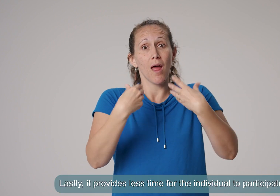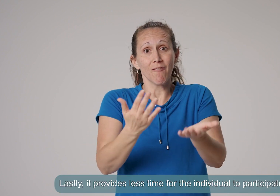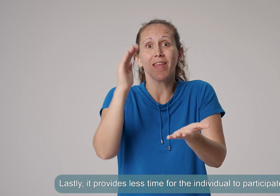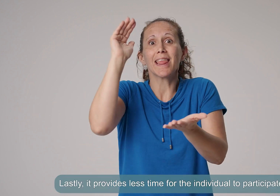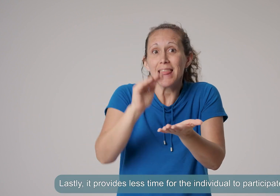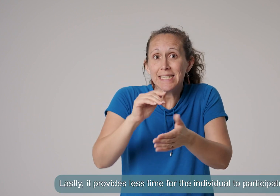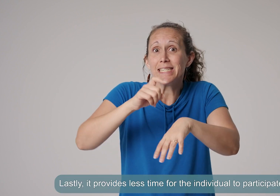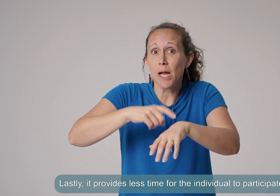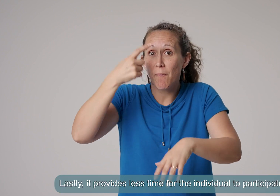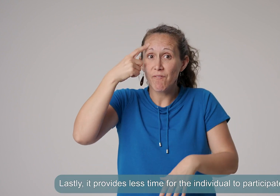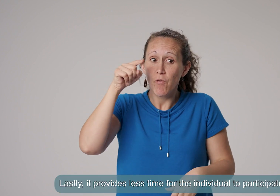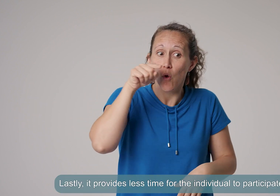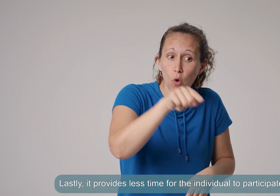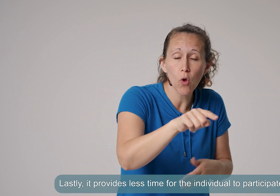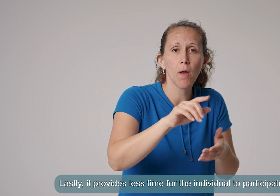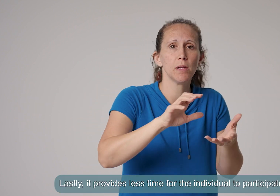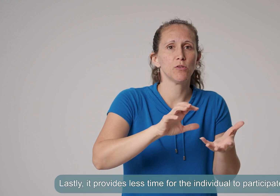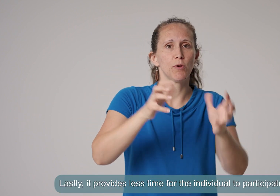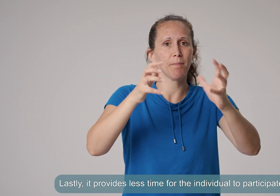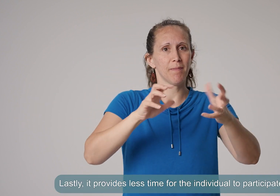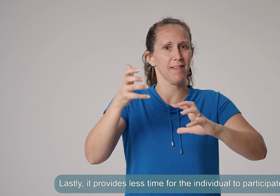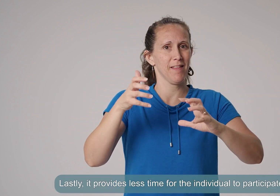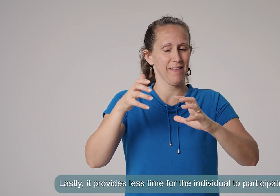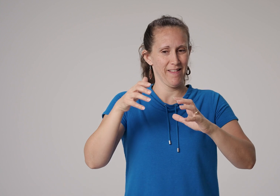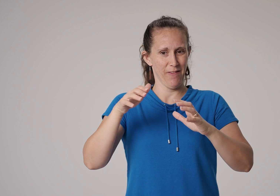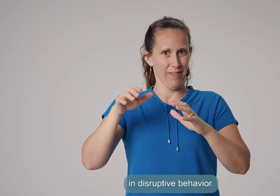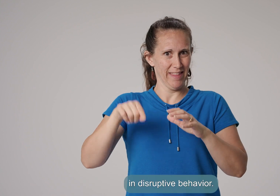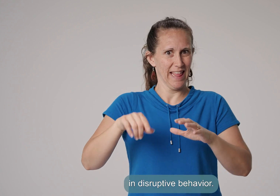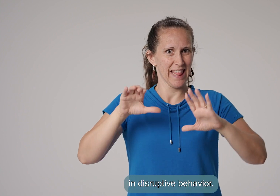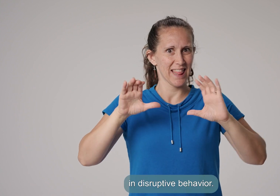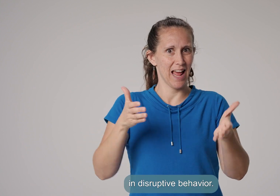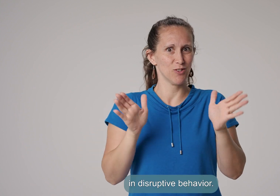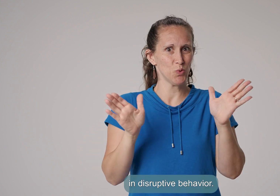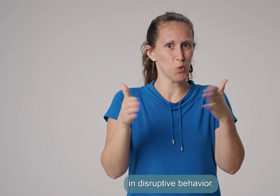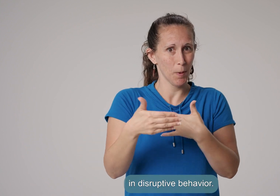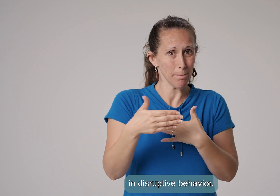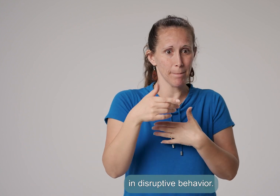it provides less time for the individual to participate in disruptive behaviour.